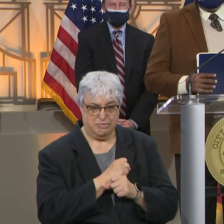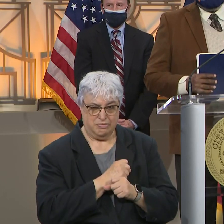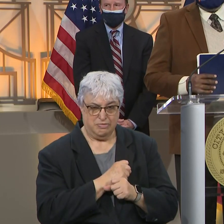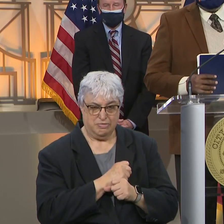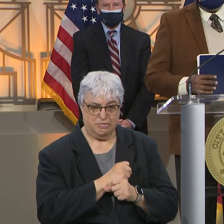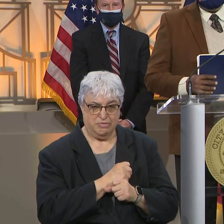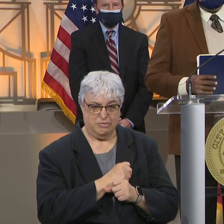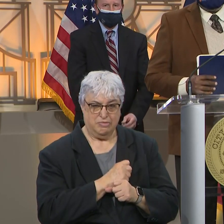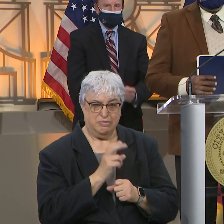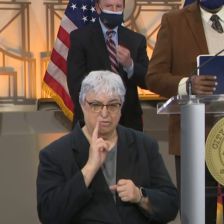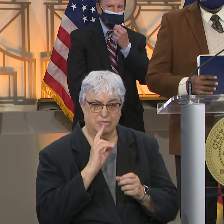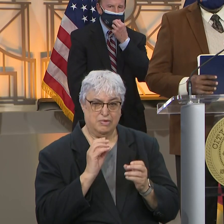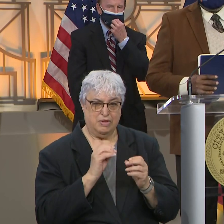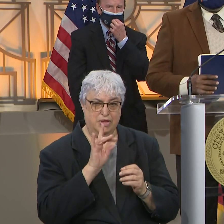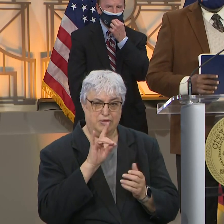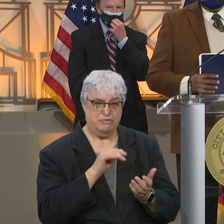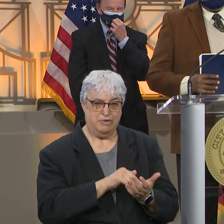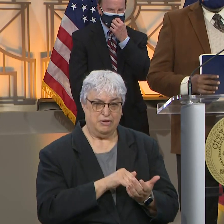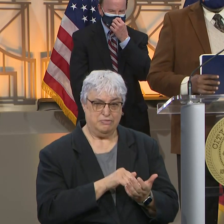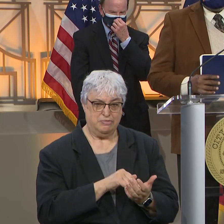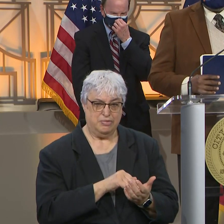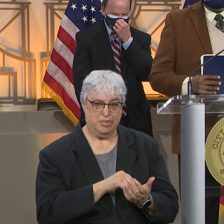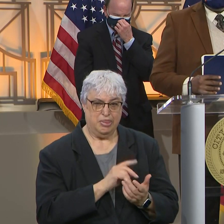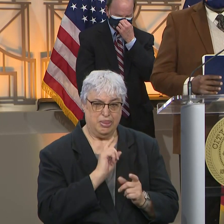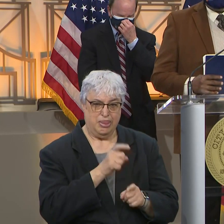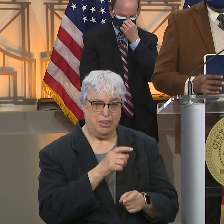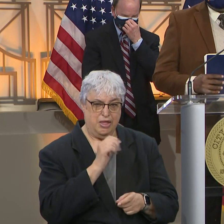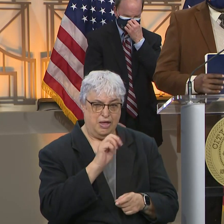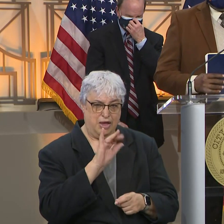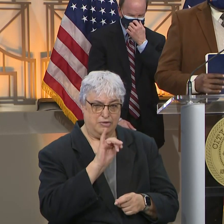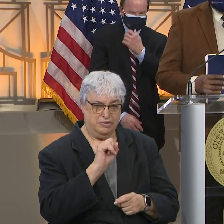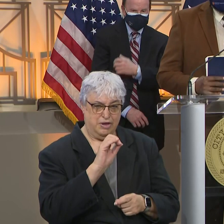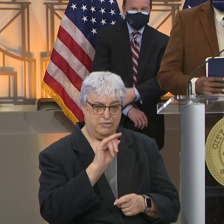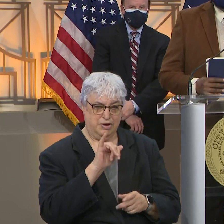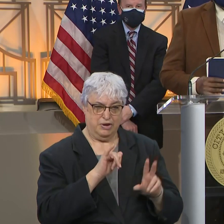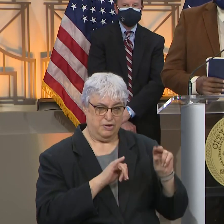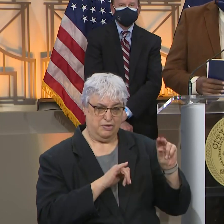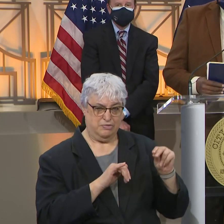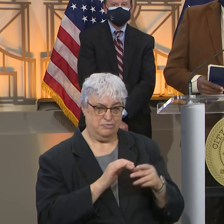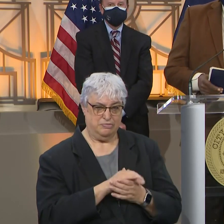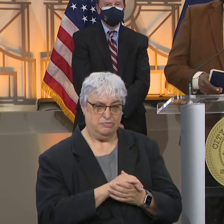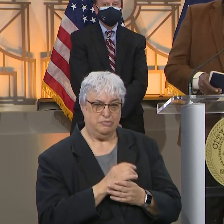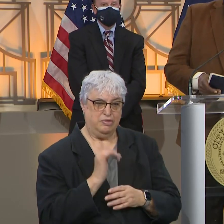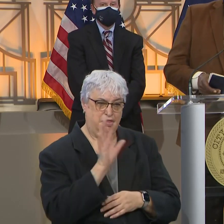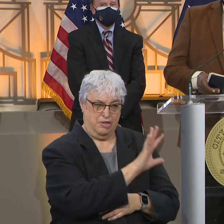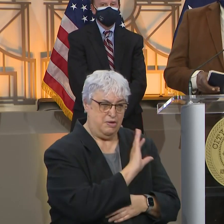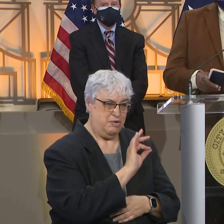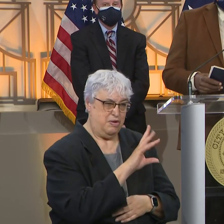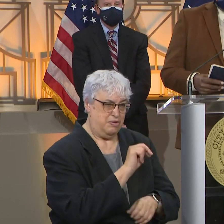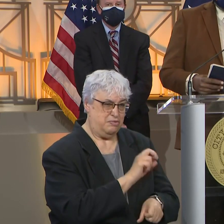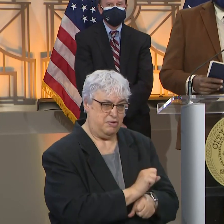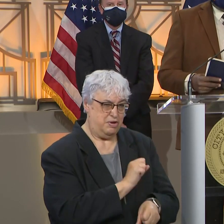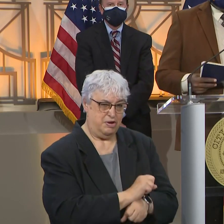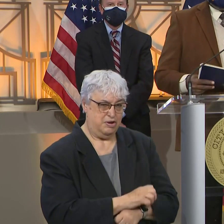for Houston some of the 8,000 that were sent to Harris County? No, I want them to do their own work.